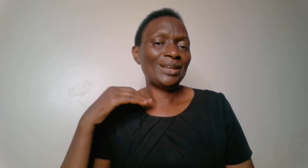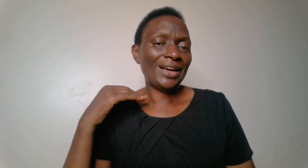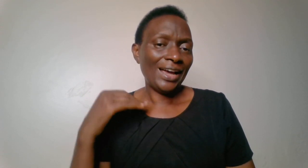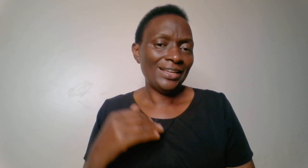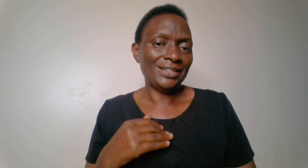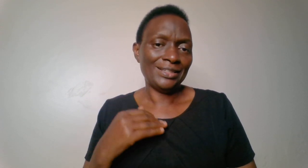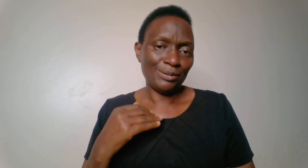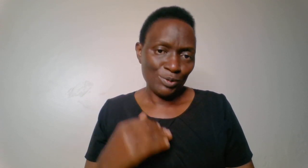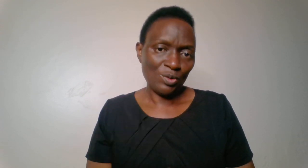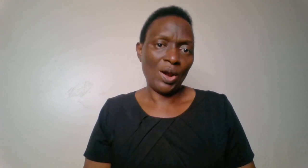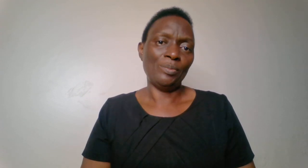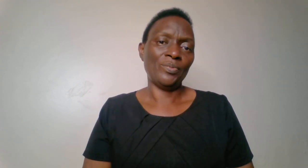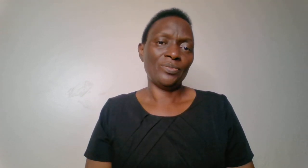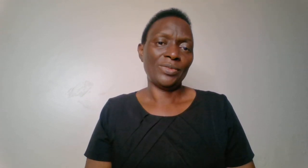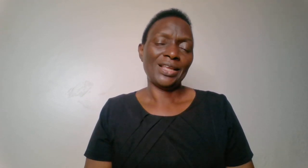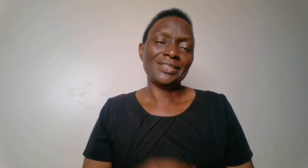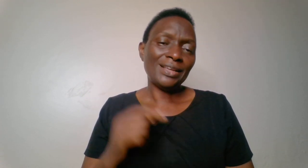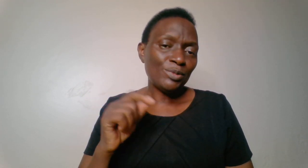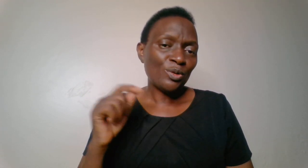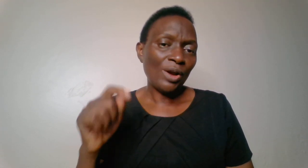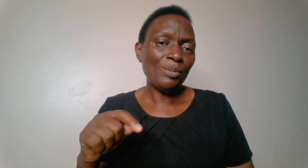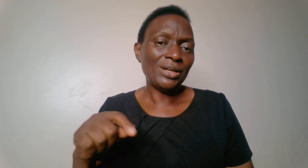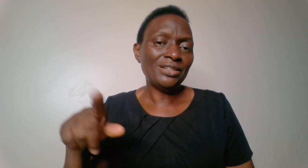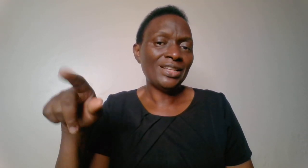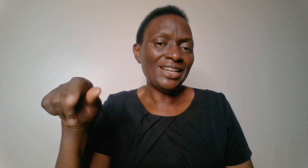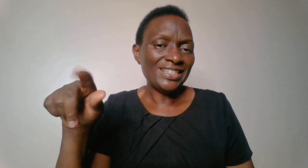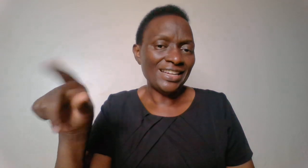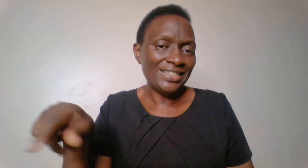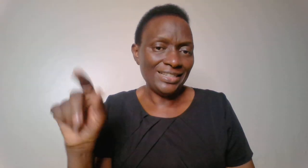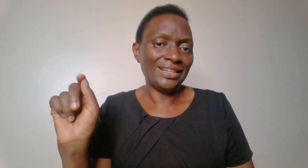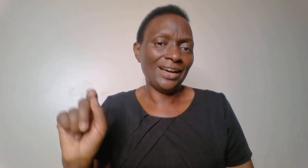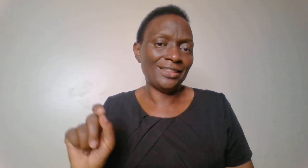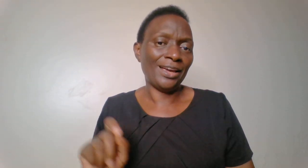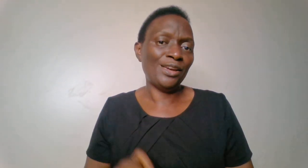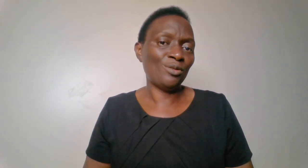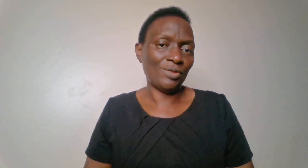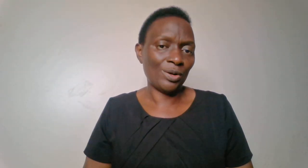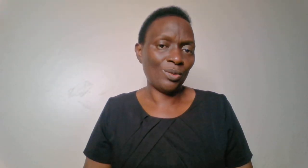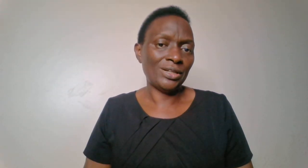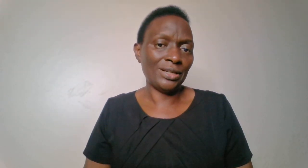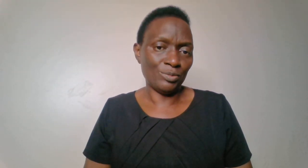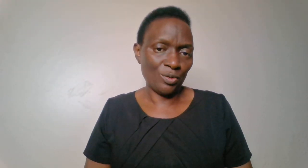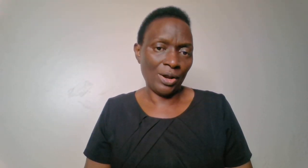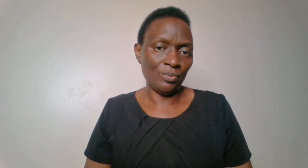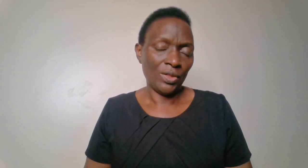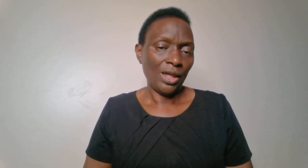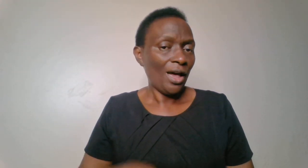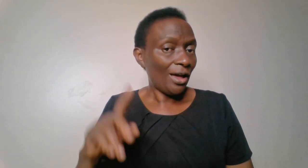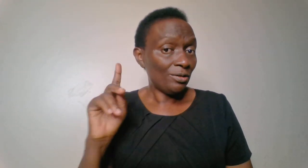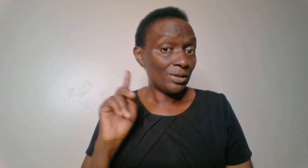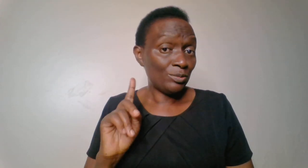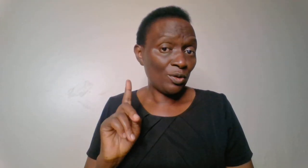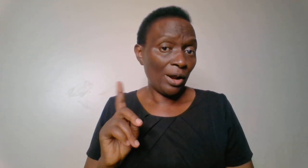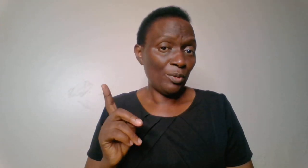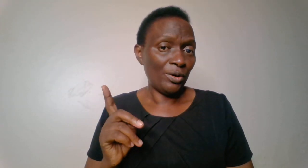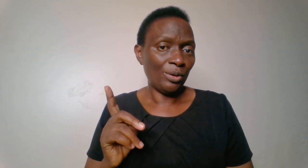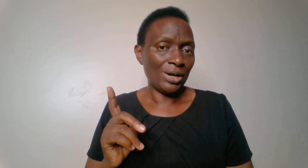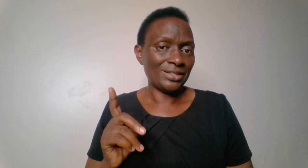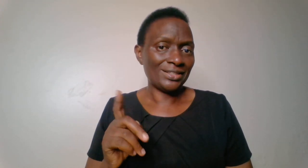kindly subscribe. Subscribe until there is a D at the end of that word. Subscribe. And you subscribe only once.